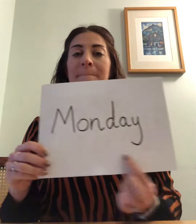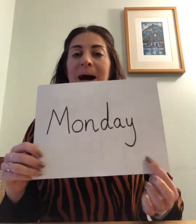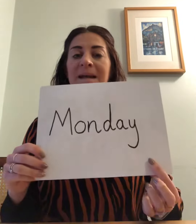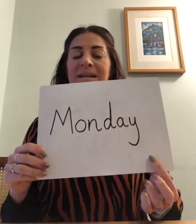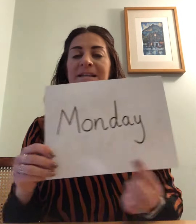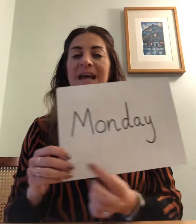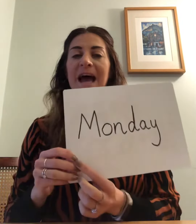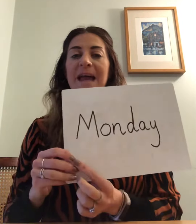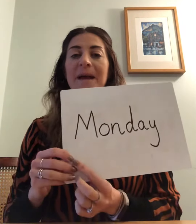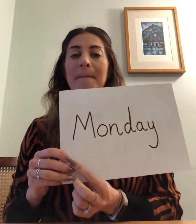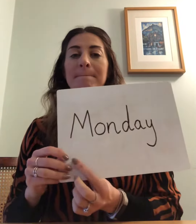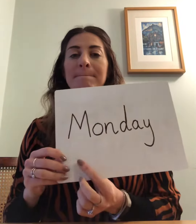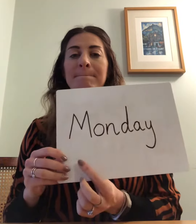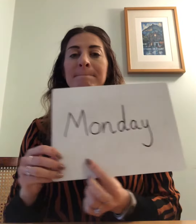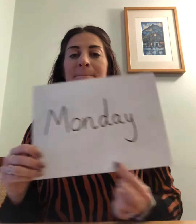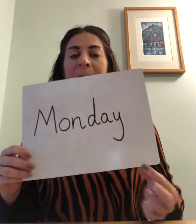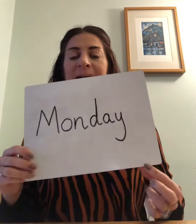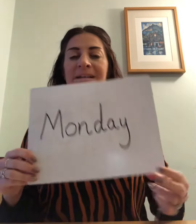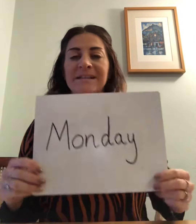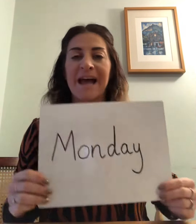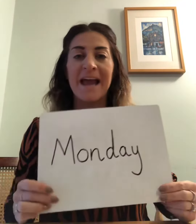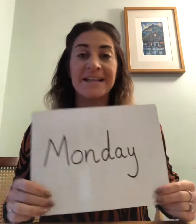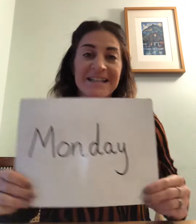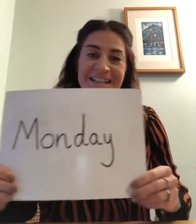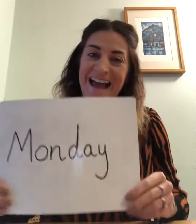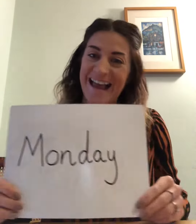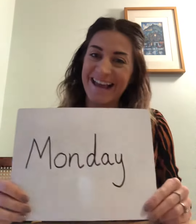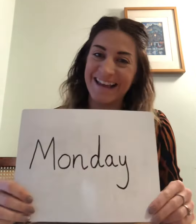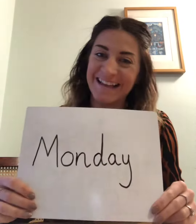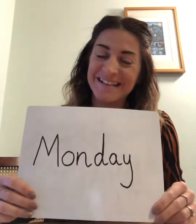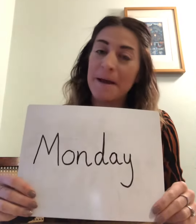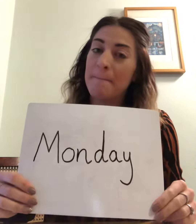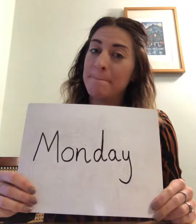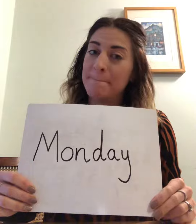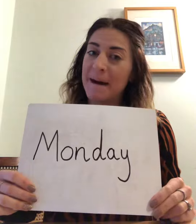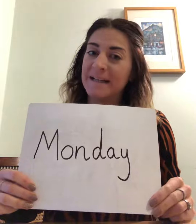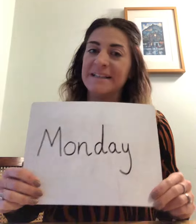Monday, Monday. Today is Monday.